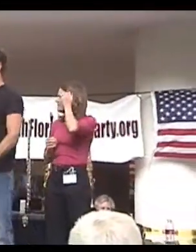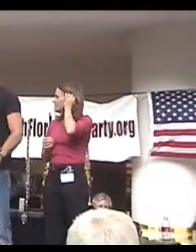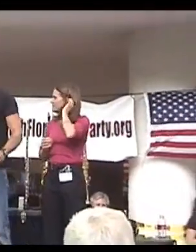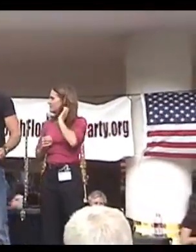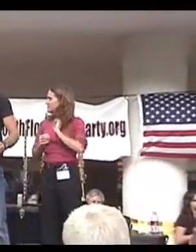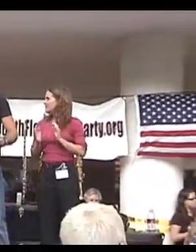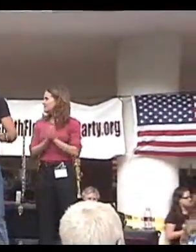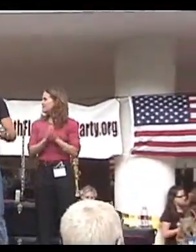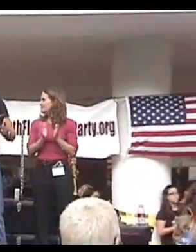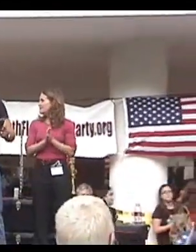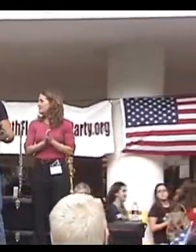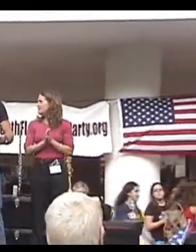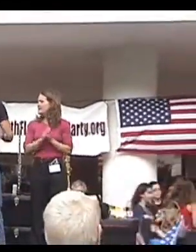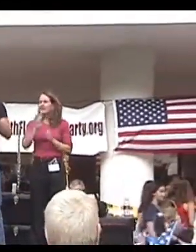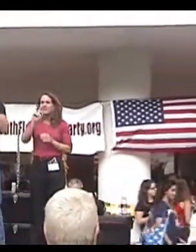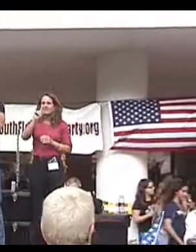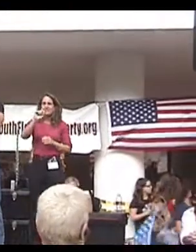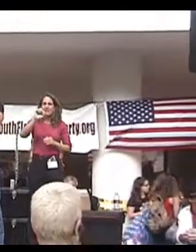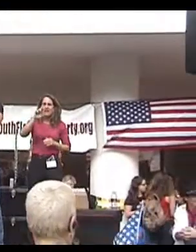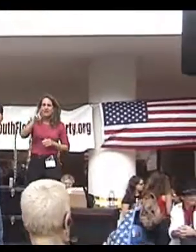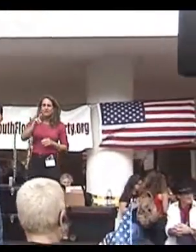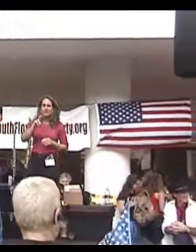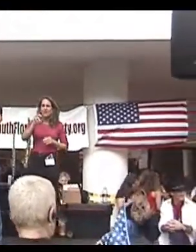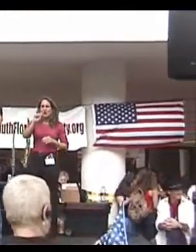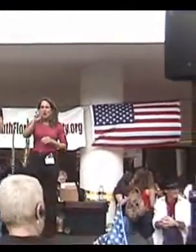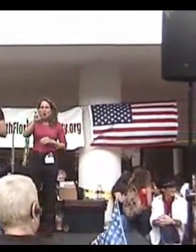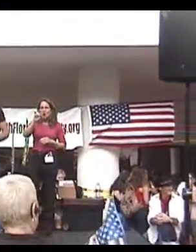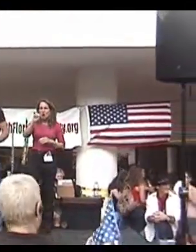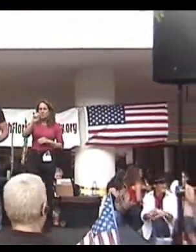Big Tyler. Tyler Armstrong.